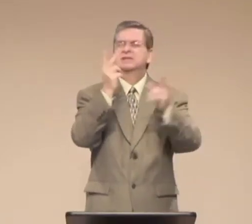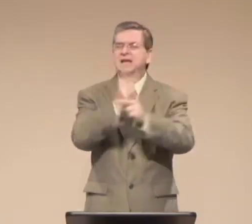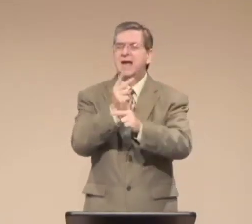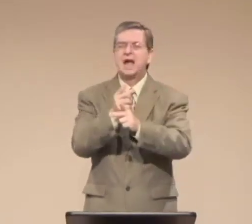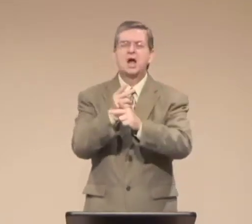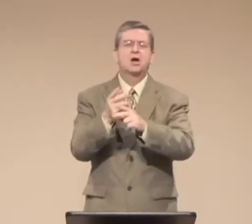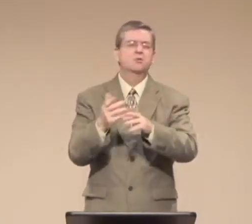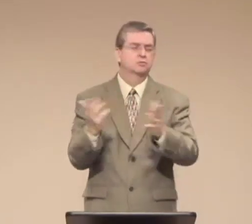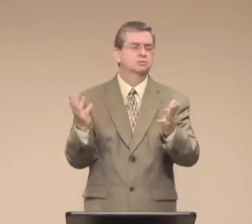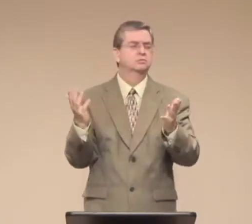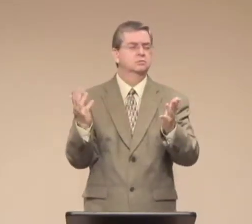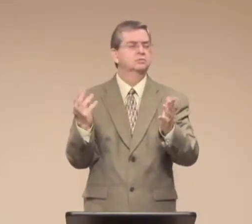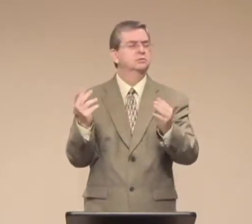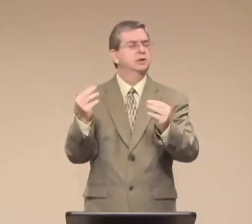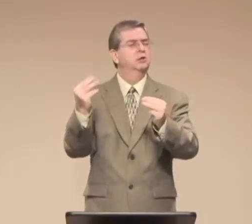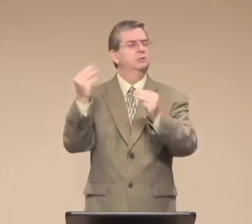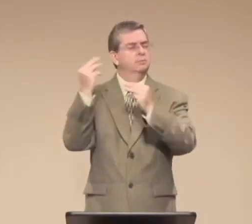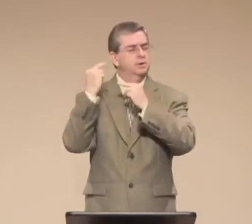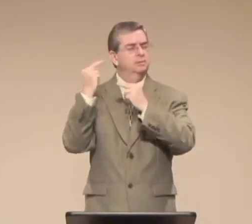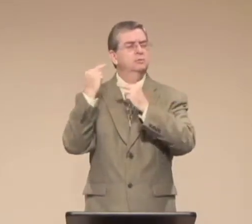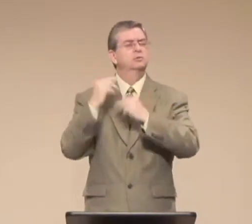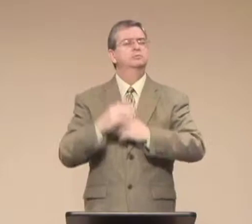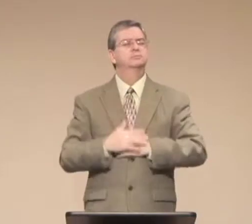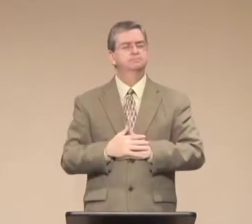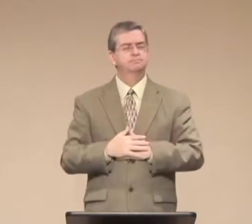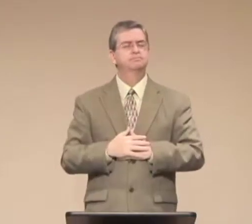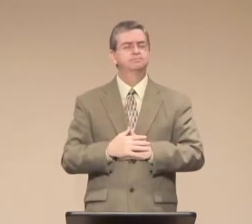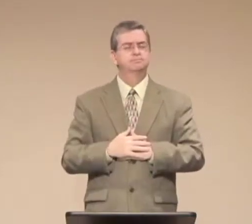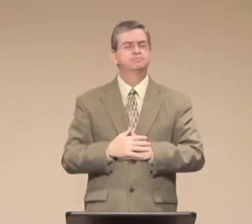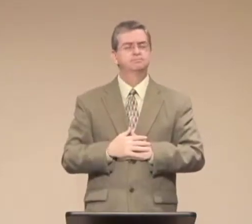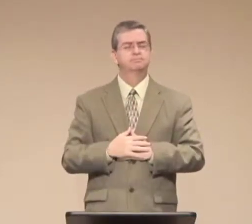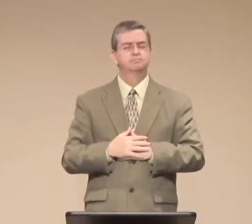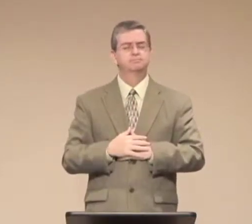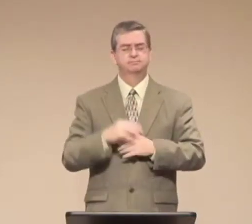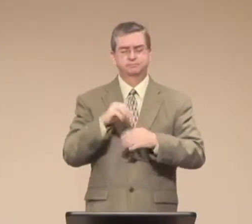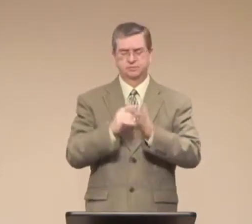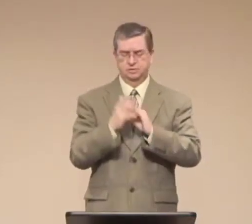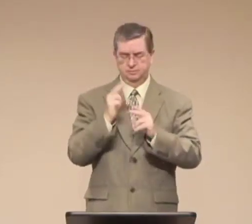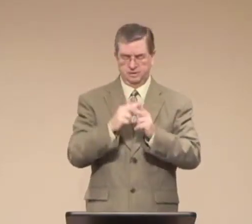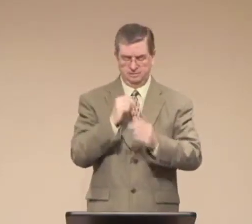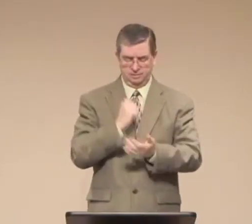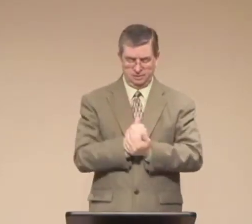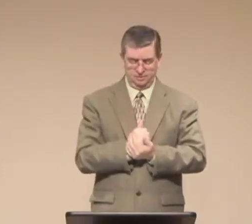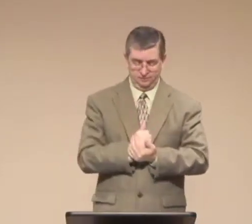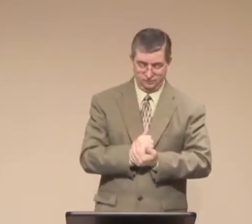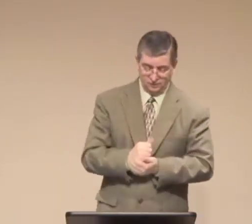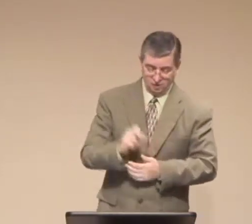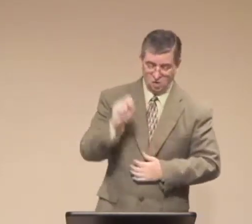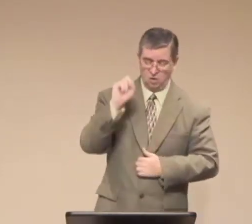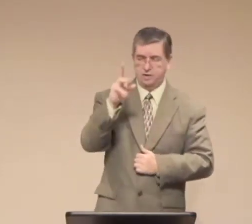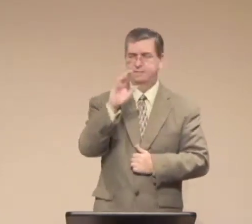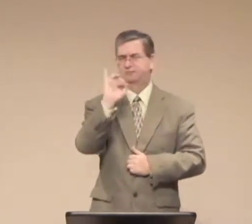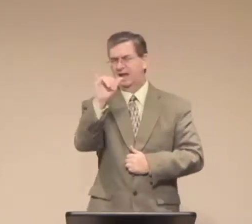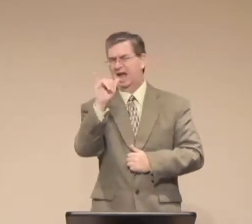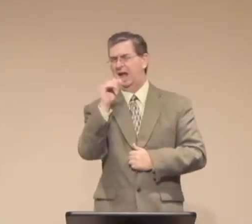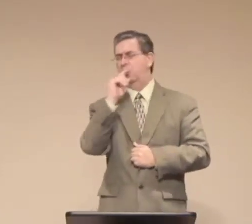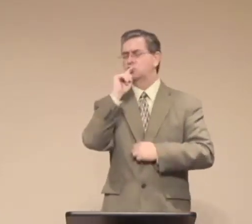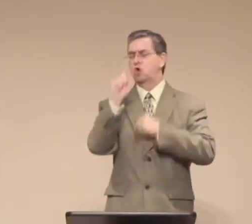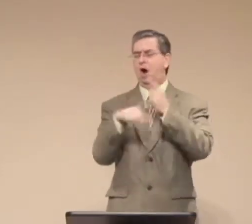We have so many wonderful female figures in our lives. Lord, thank you for that. Amen.